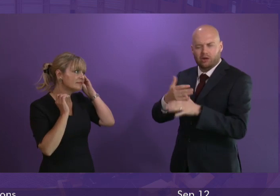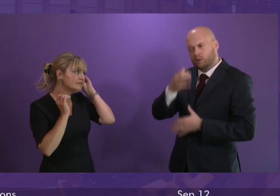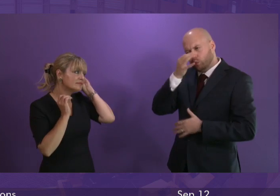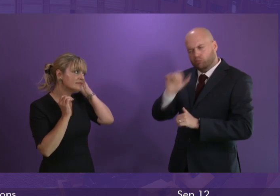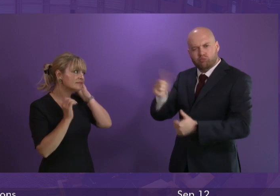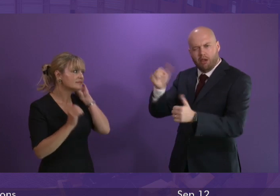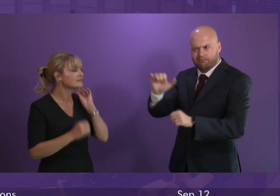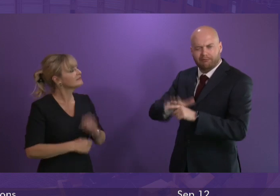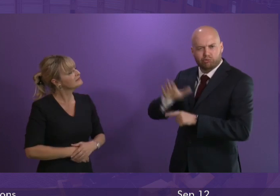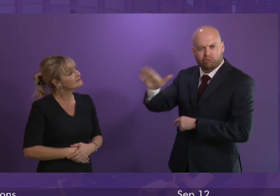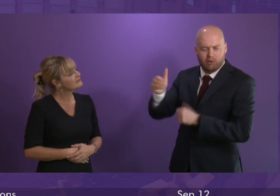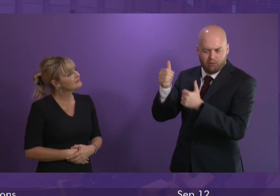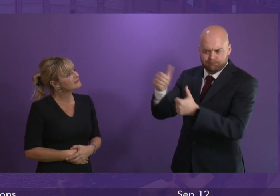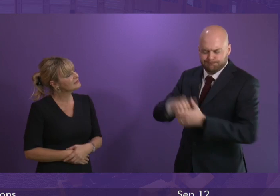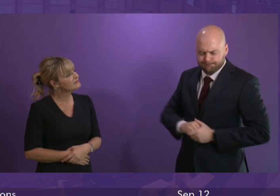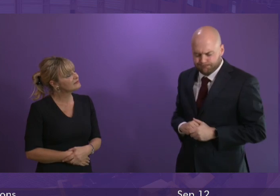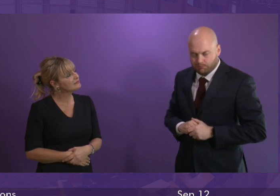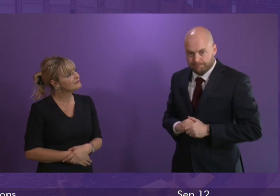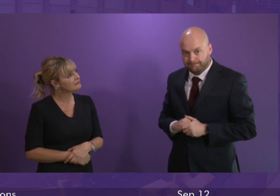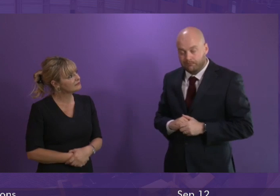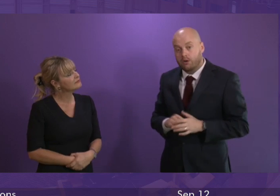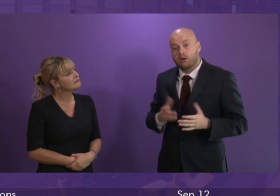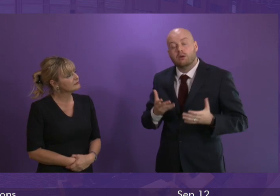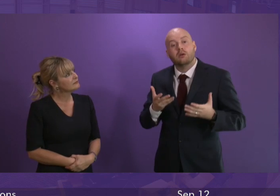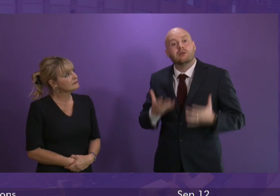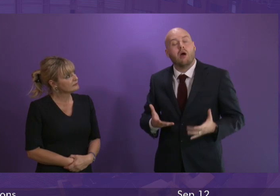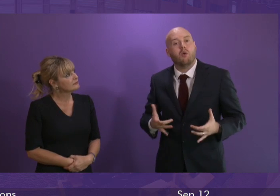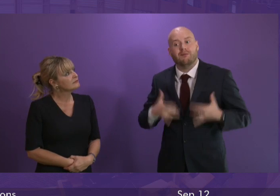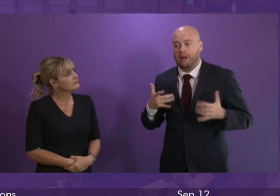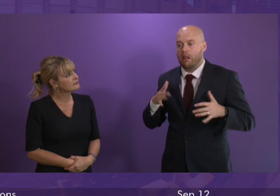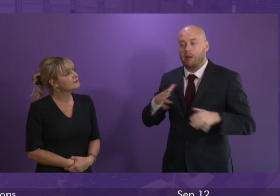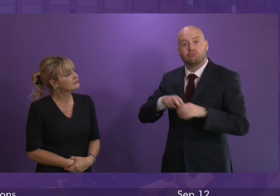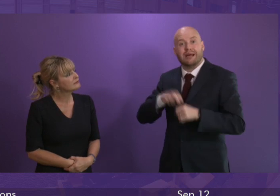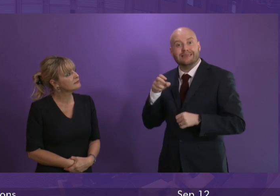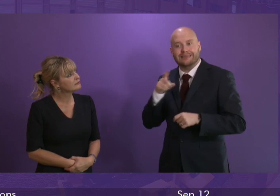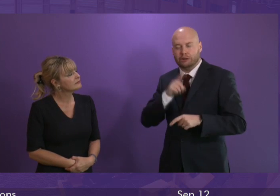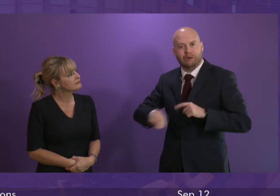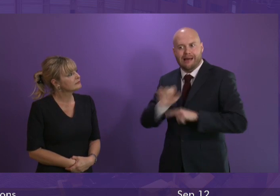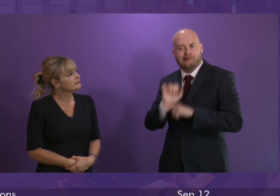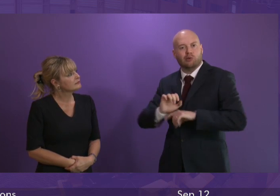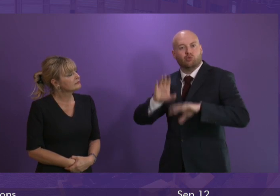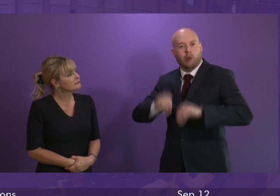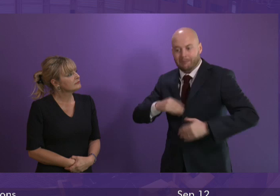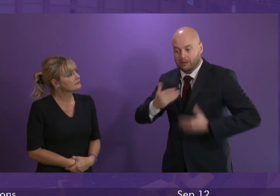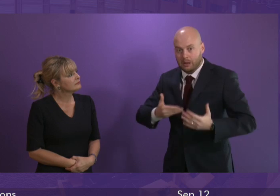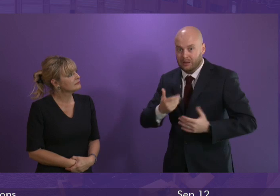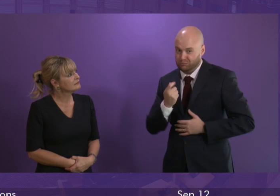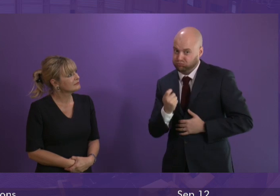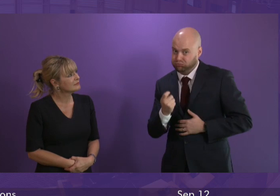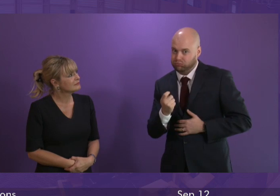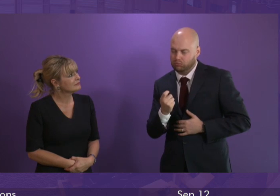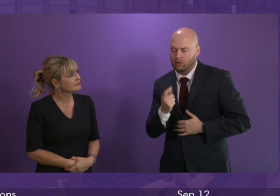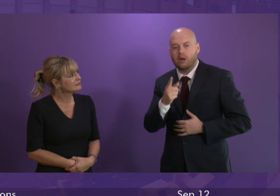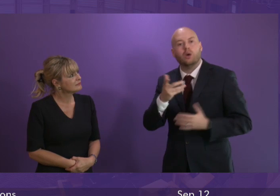I think we are closer than ever in our efforts to stop Brexit but the publication today of the Yellowhammer paper